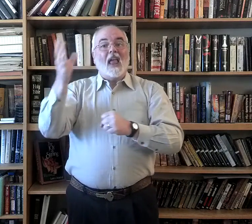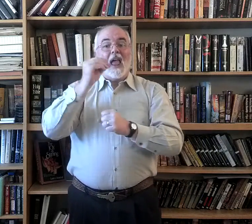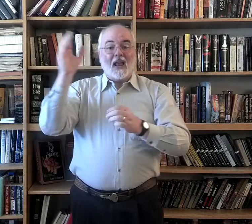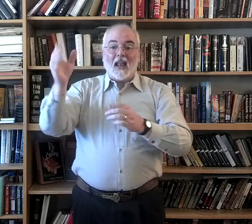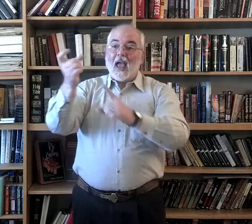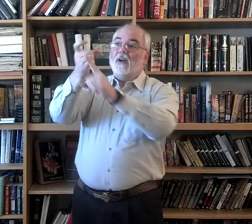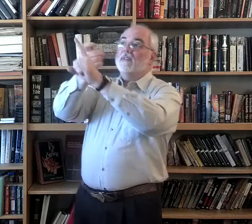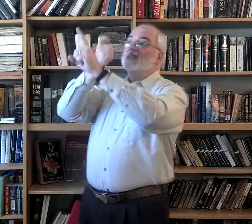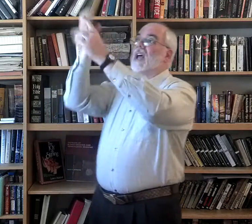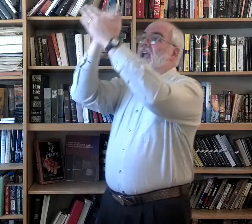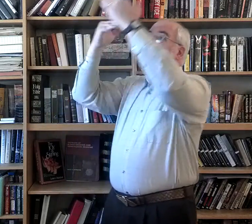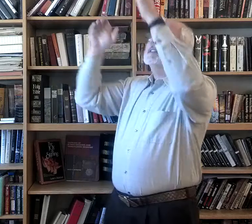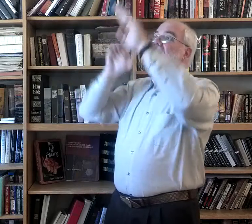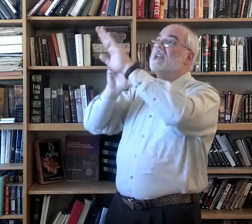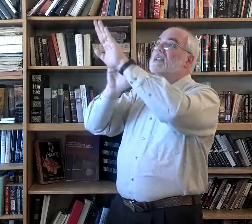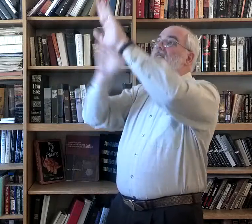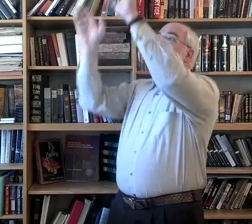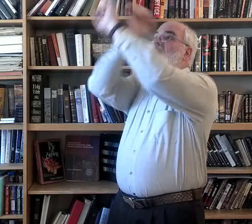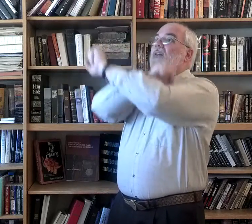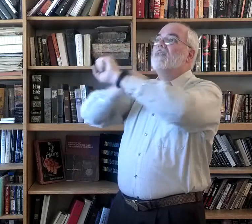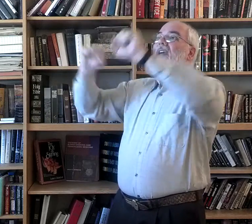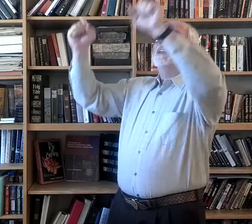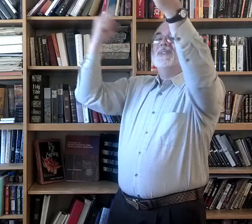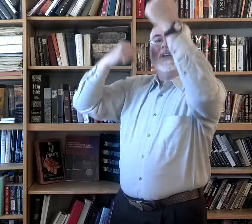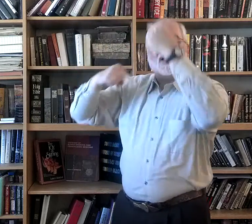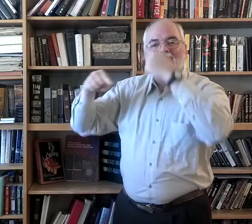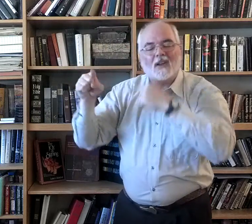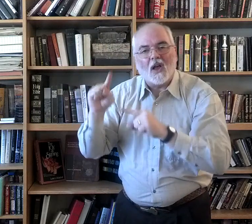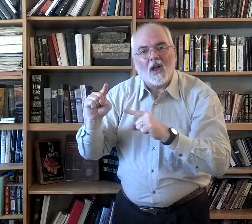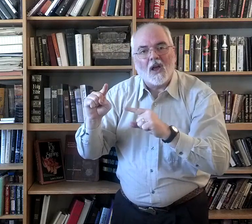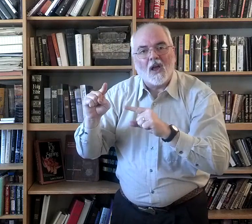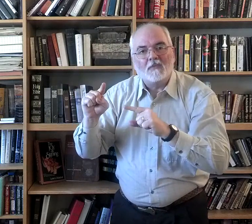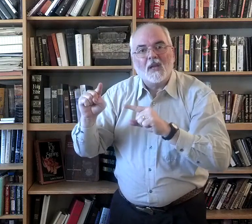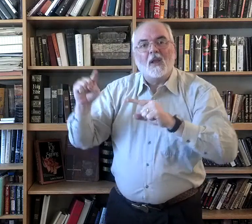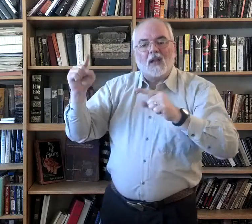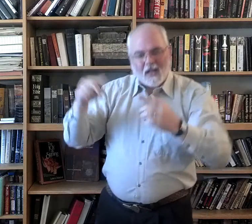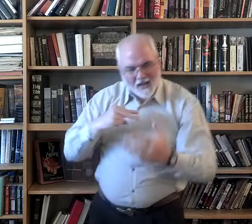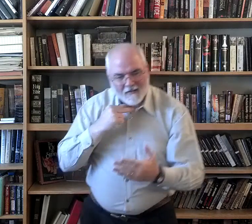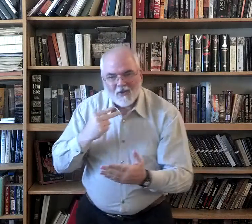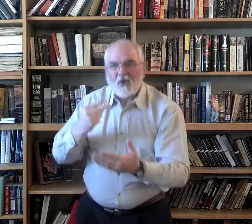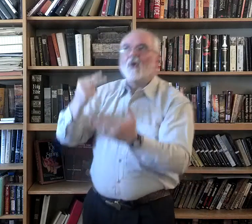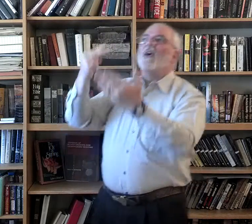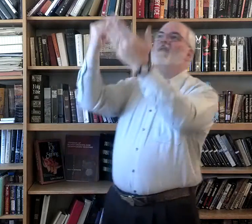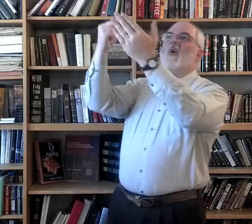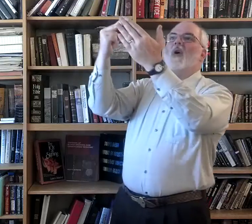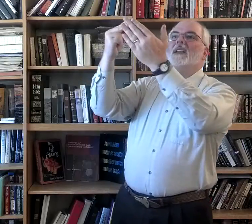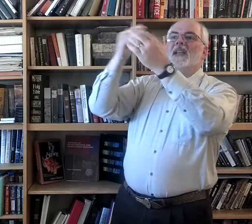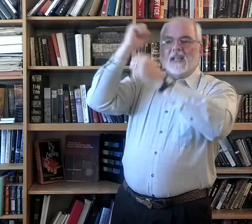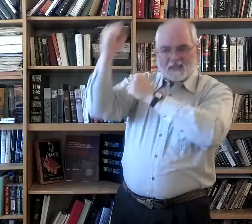and out of Zion's hill, salvation comes. So lift your voice, it's a